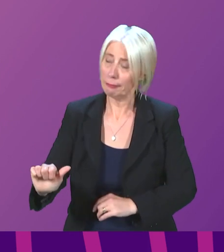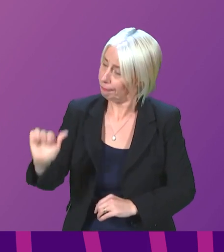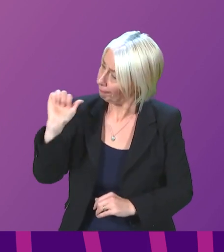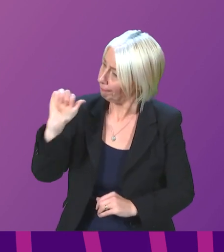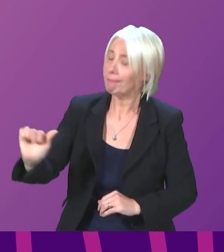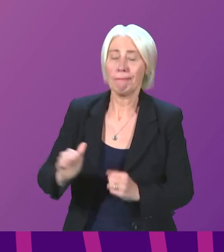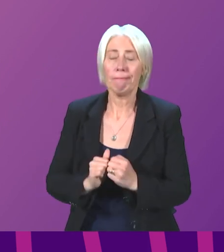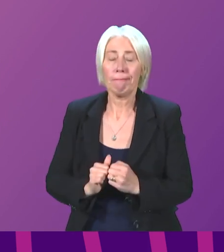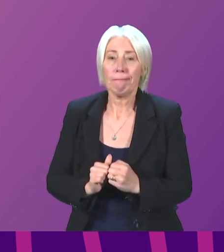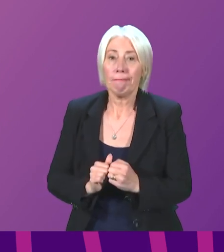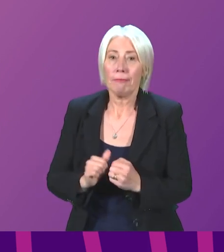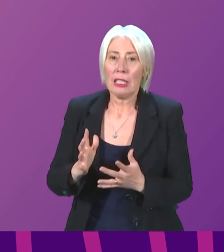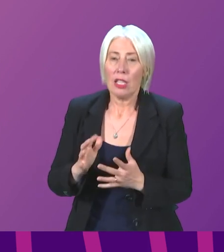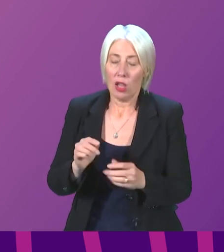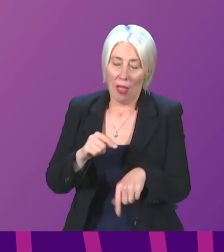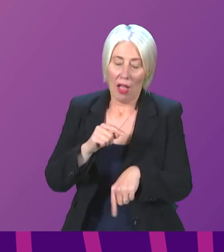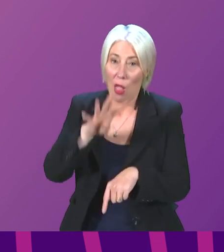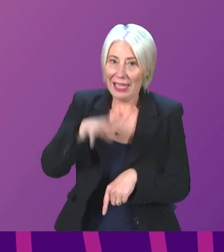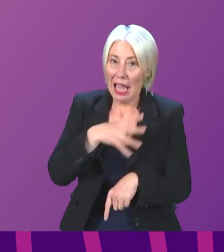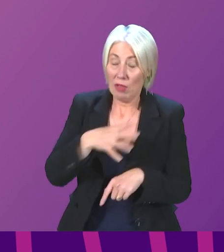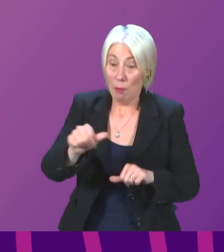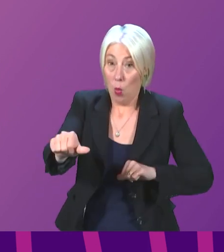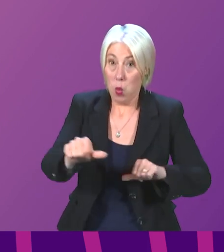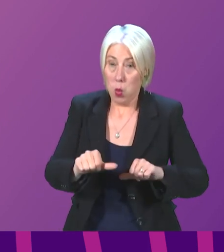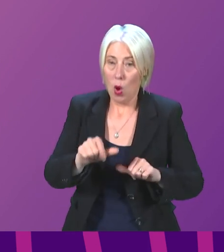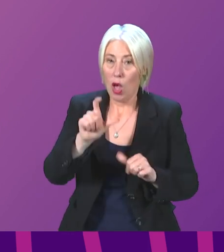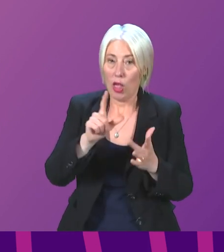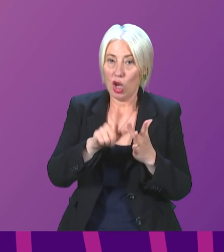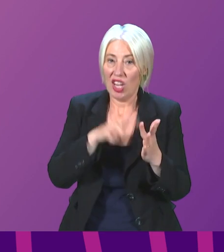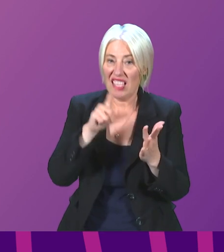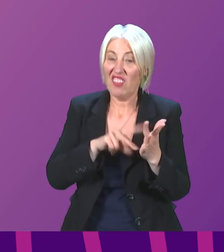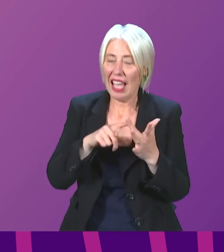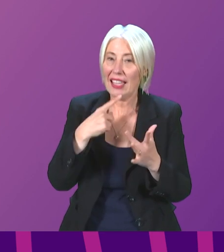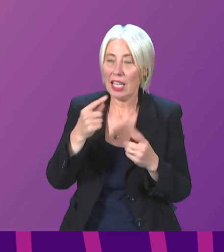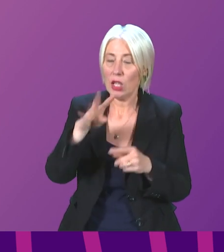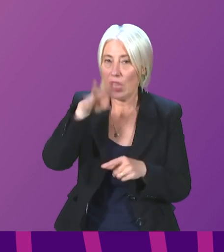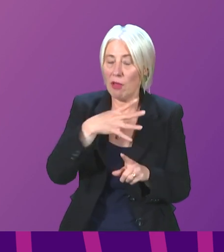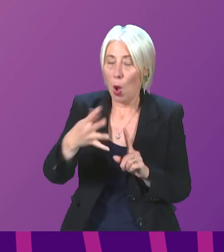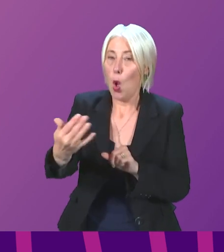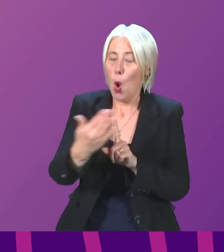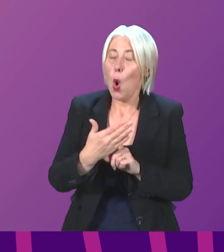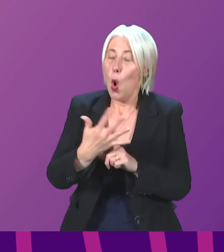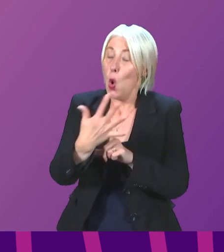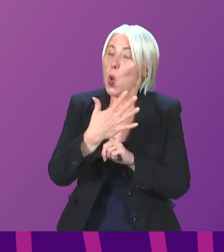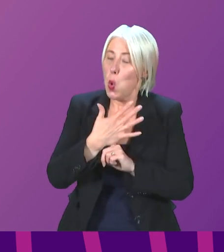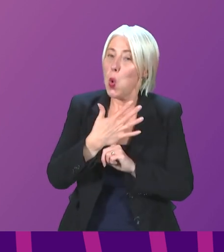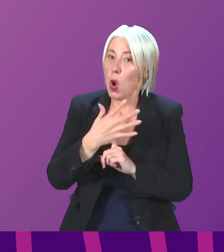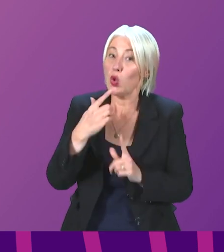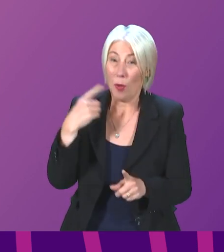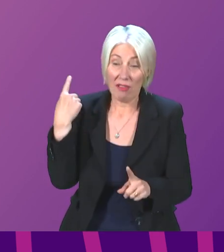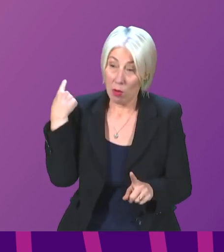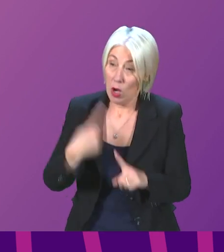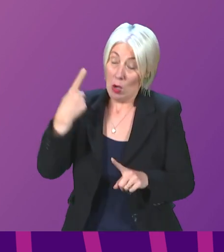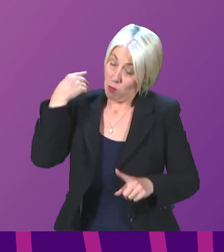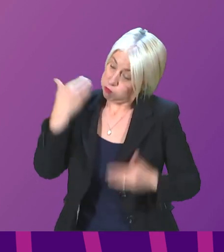The very constrained timetable that JCVI are asking us to work under means that we're going to have to hit a run rate